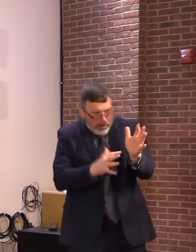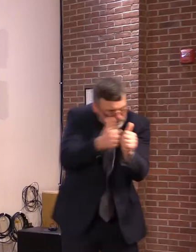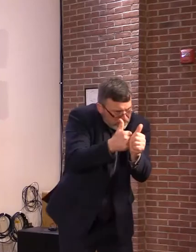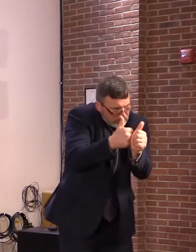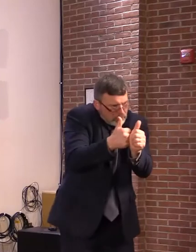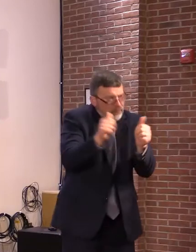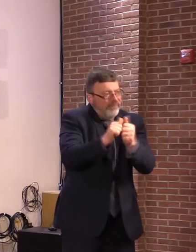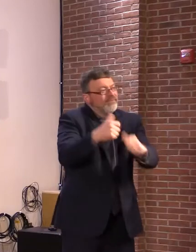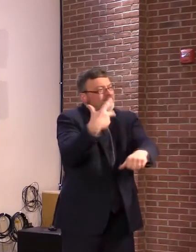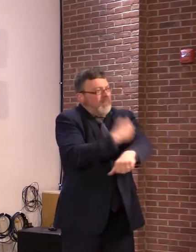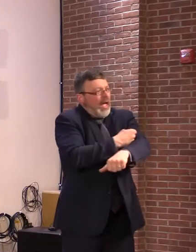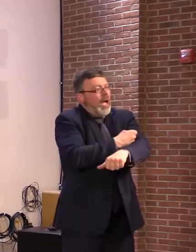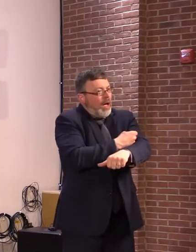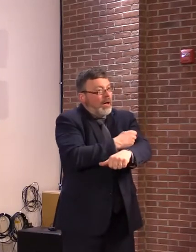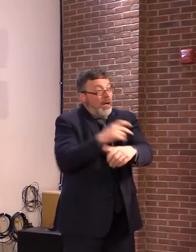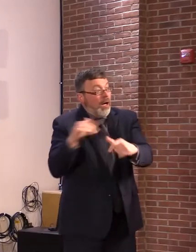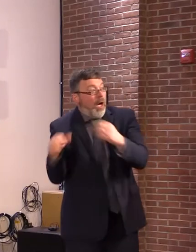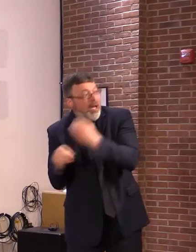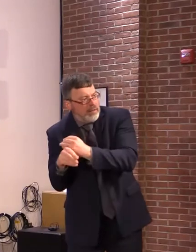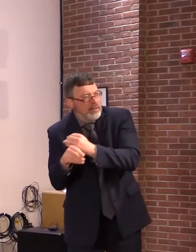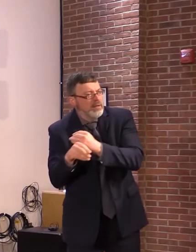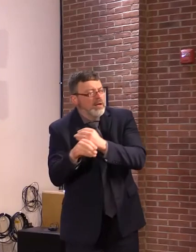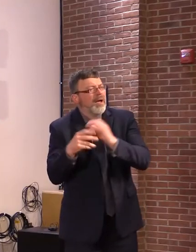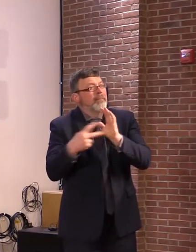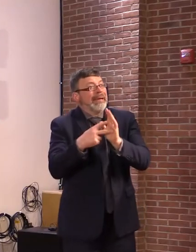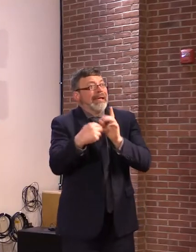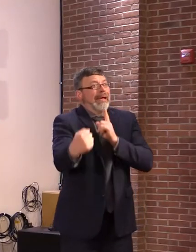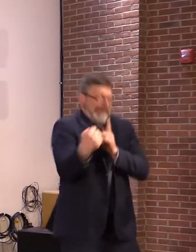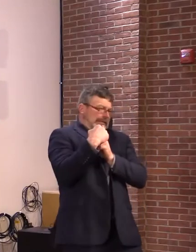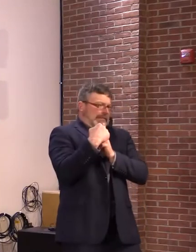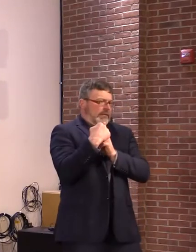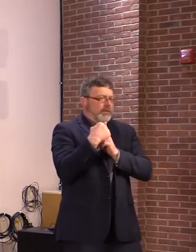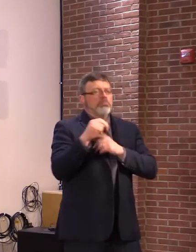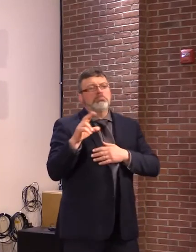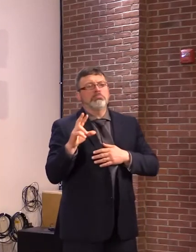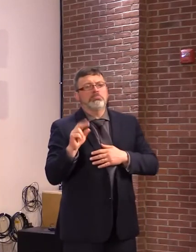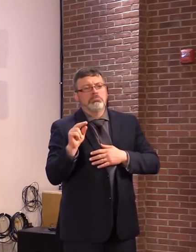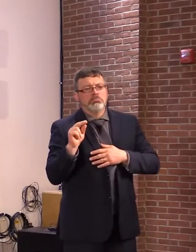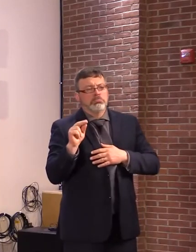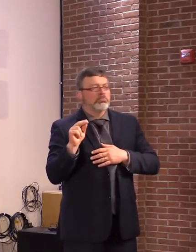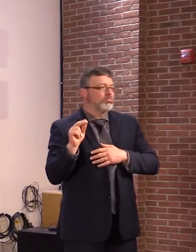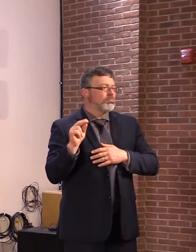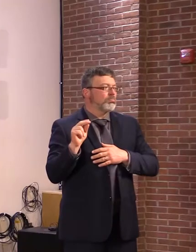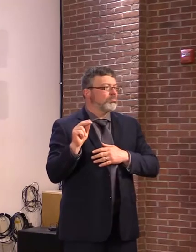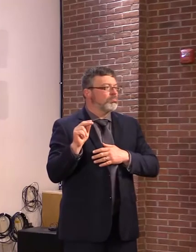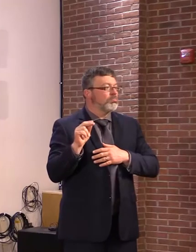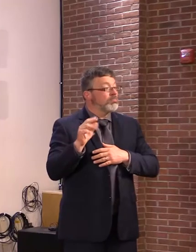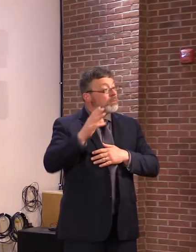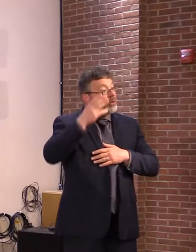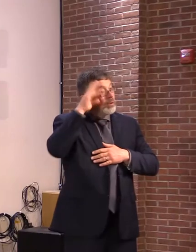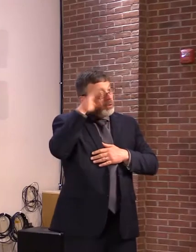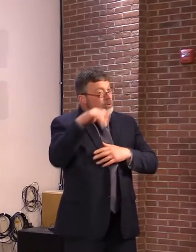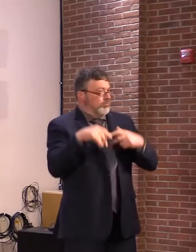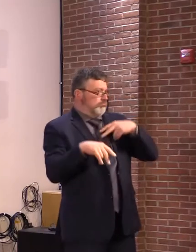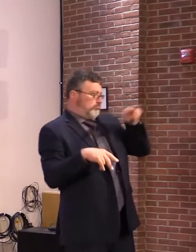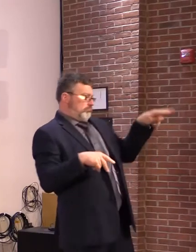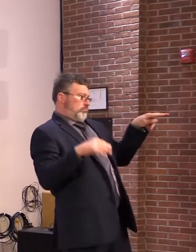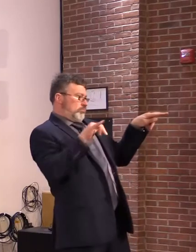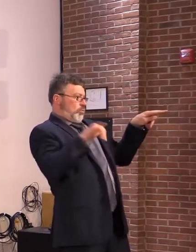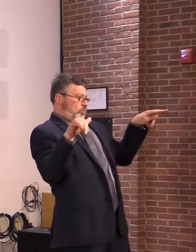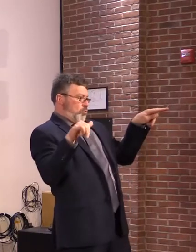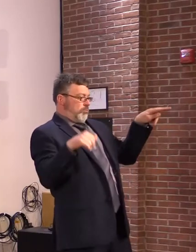outcomes. Regionally, we're continuing to keep a close eye on New York State as well as Maine and Massachusetts,